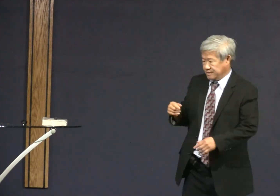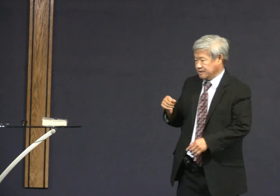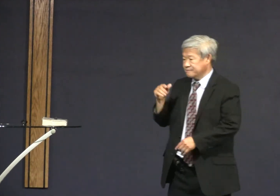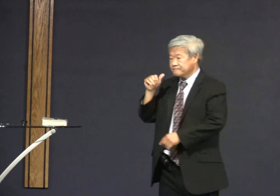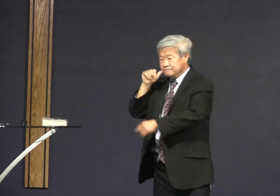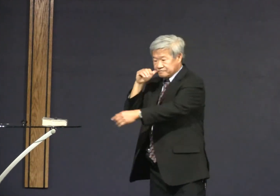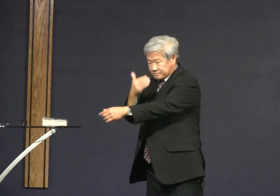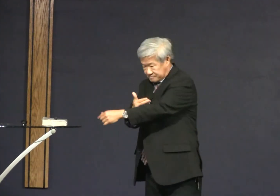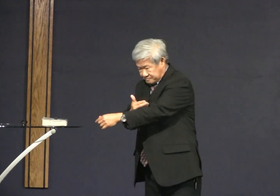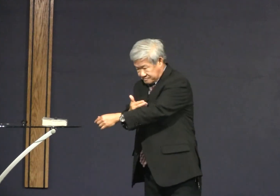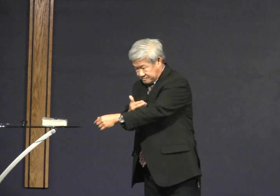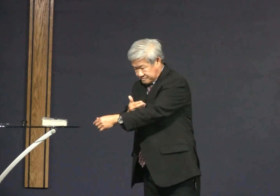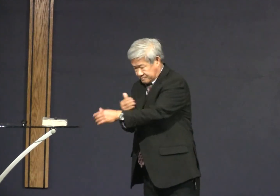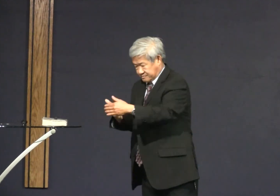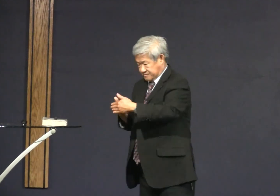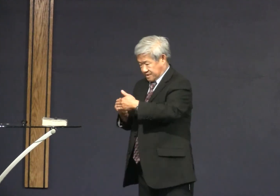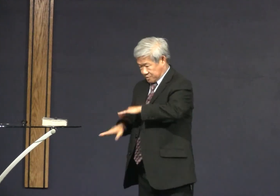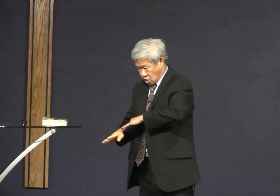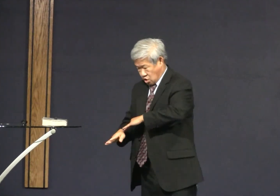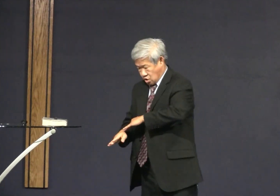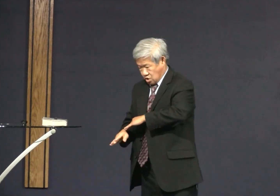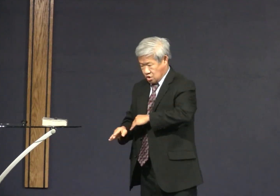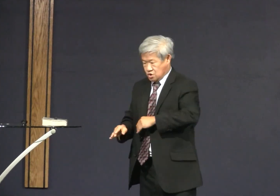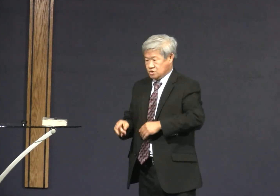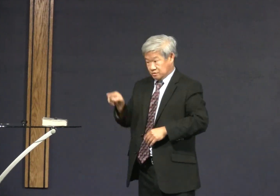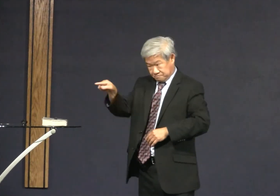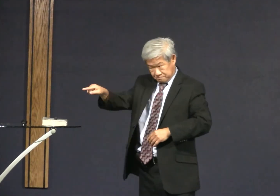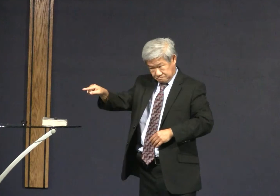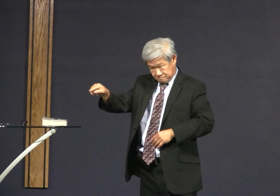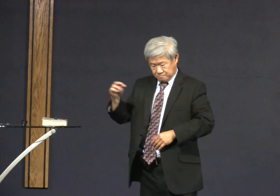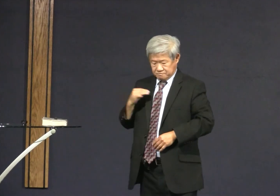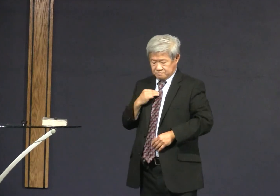the priest of Mola would take when the child was born